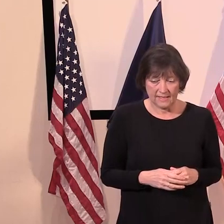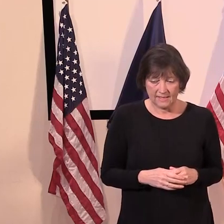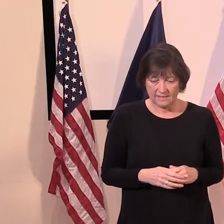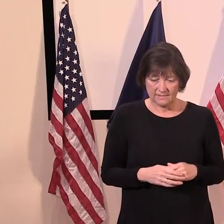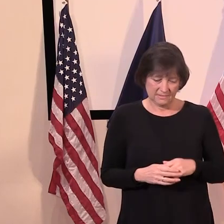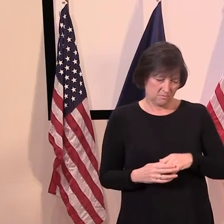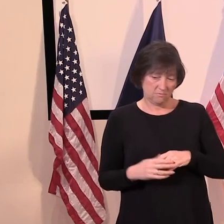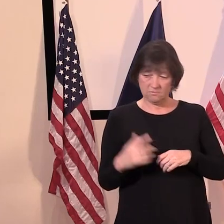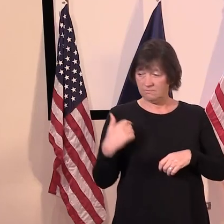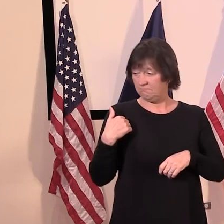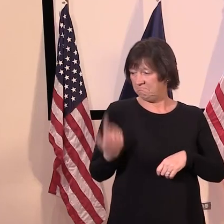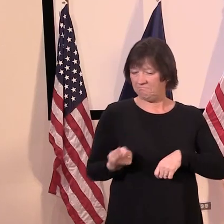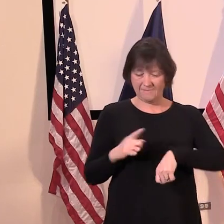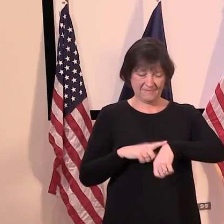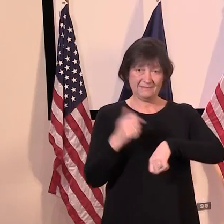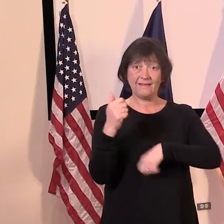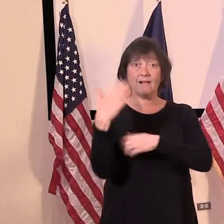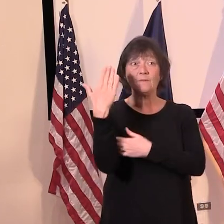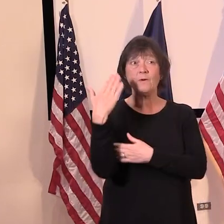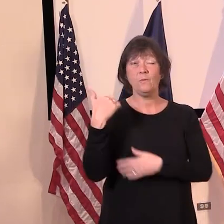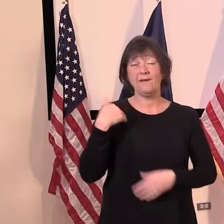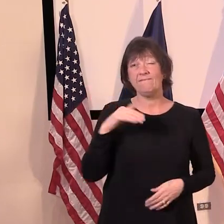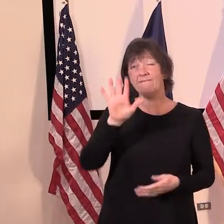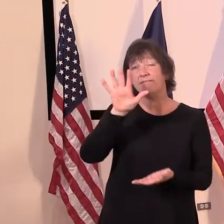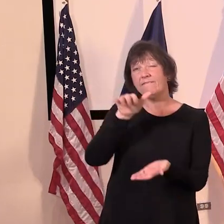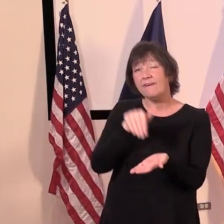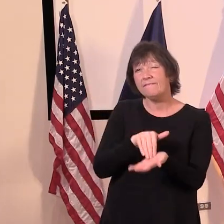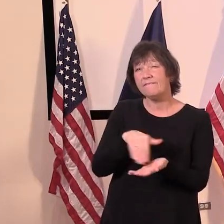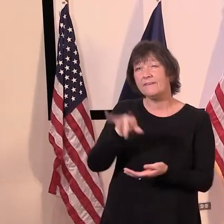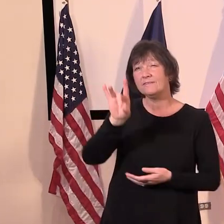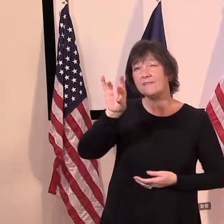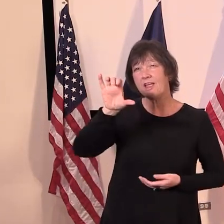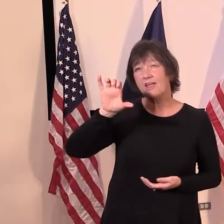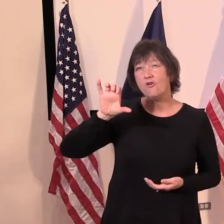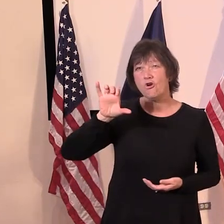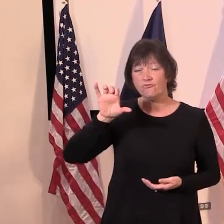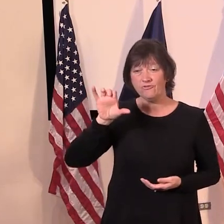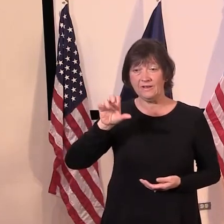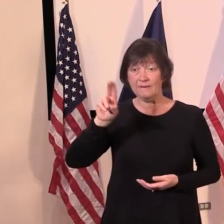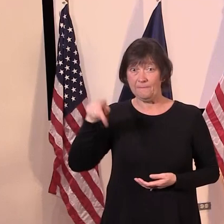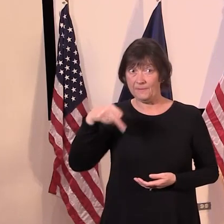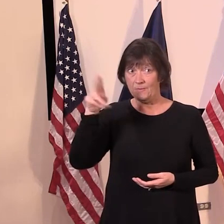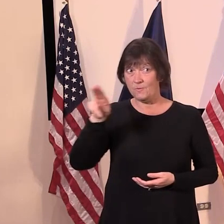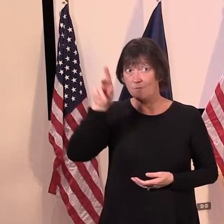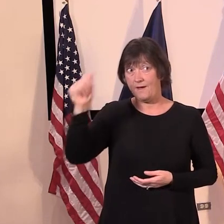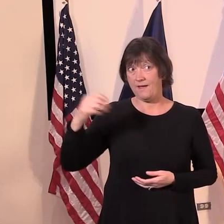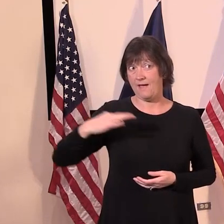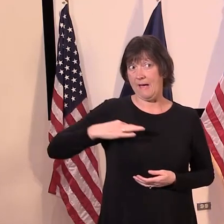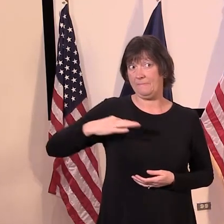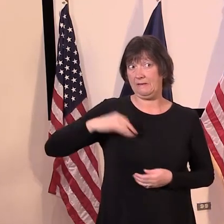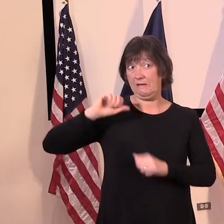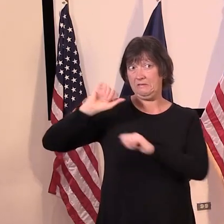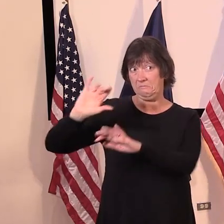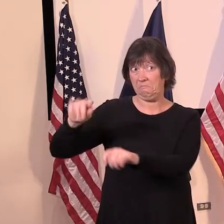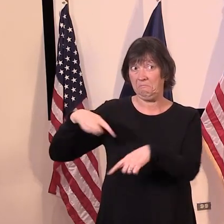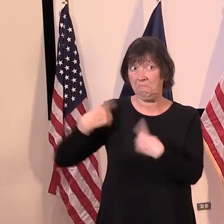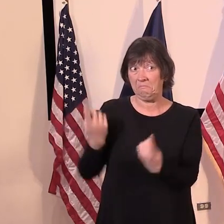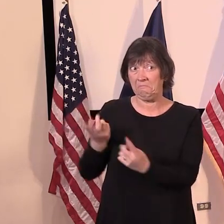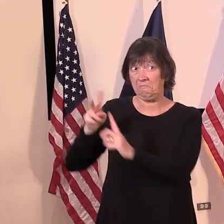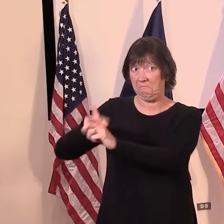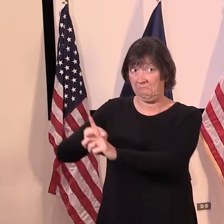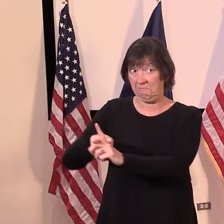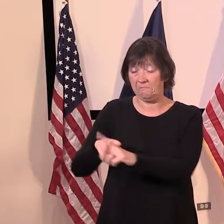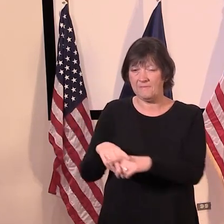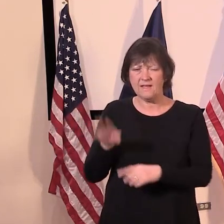about 10 o'clock this morning, we had about 5,800, uh, PUA applications been submitted and